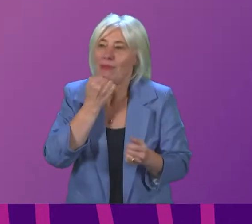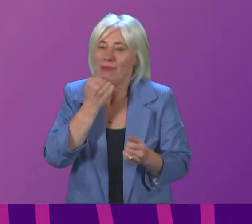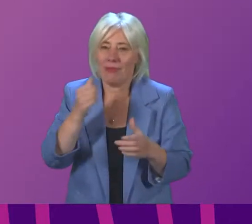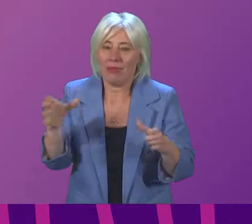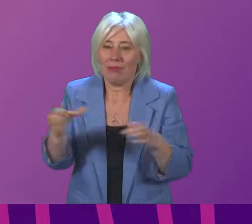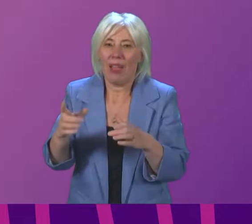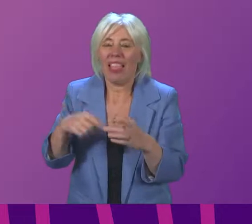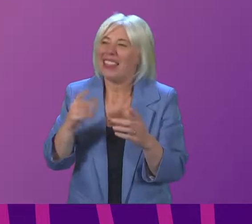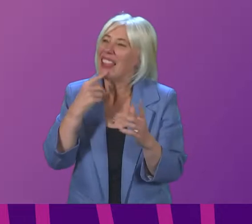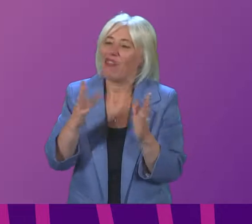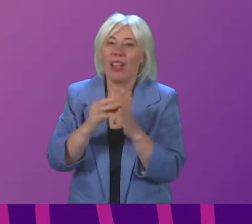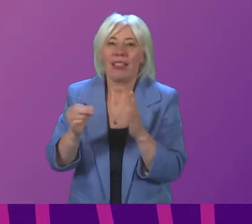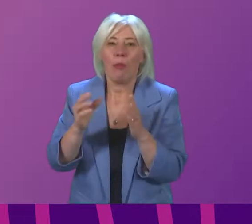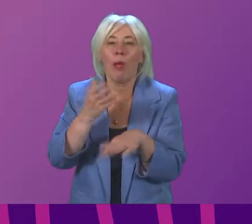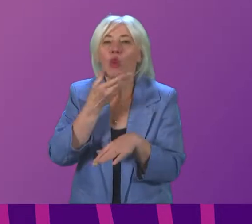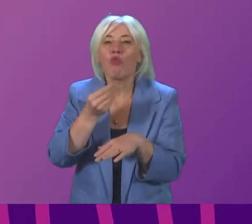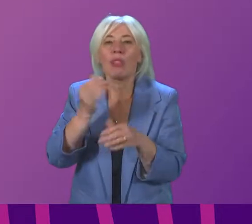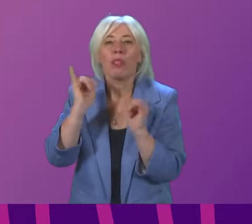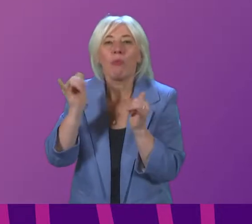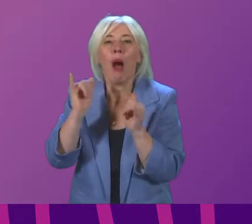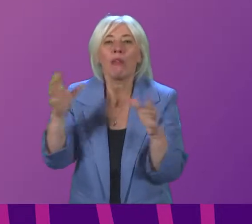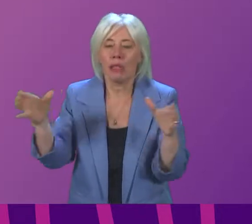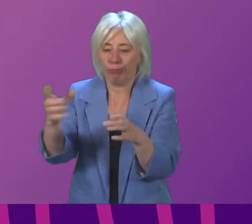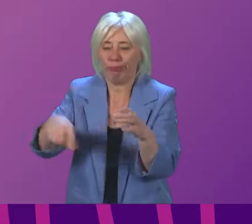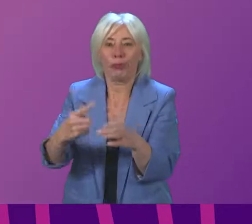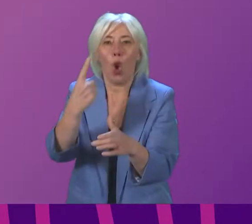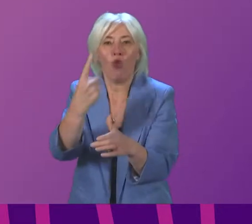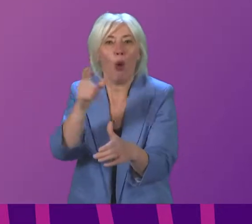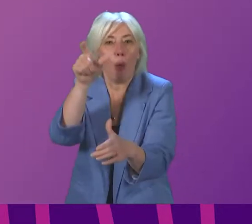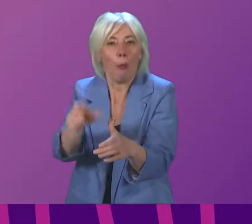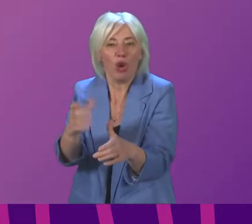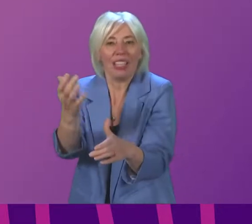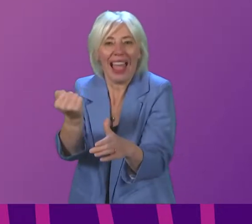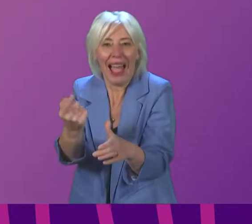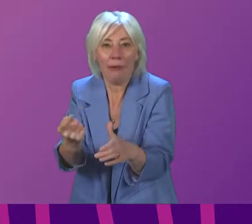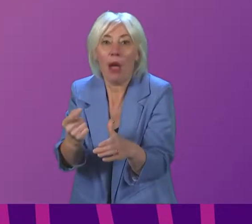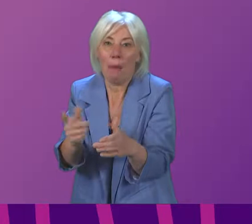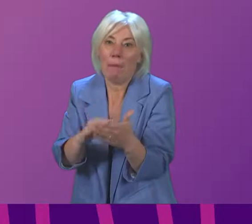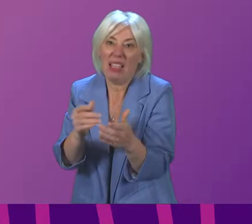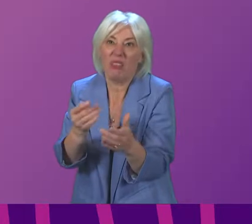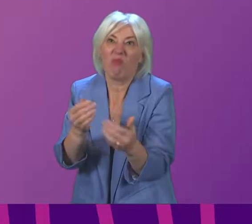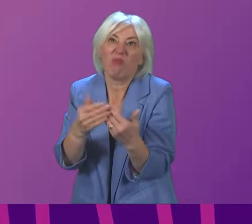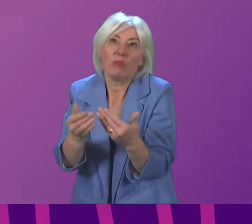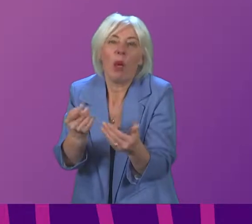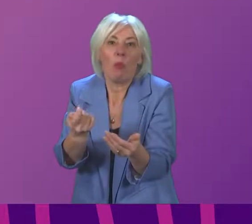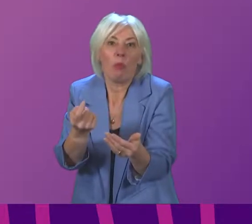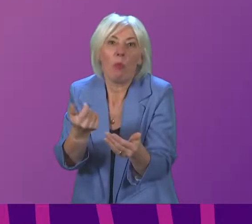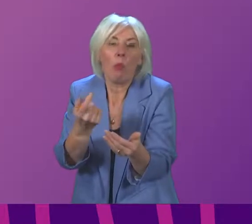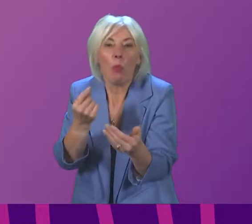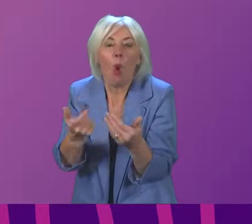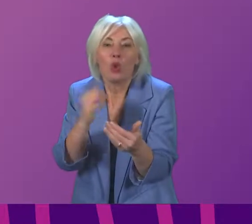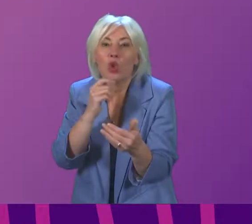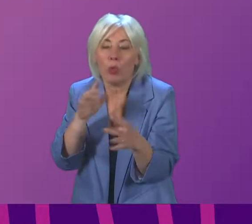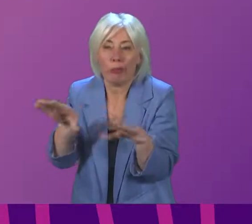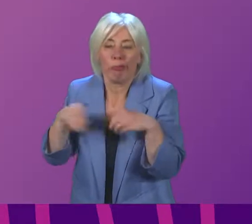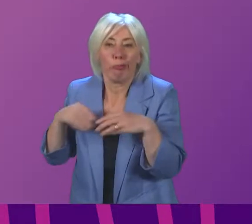at a Christmas party, for example, if one person has it, almost all are liable to be infected. That is the higher attack rate that has made